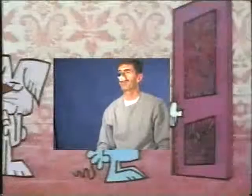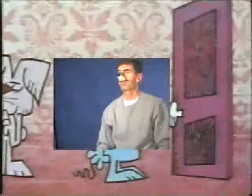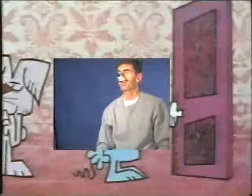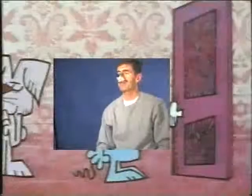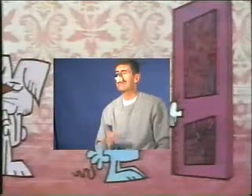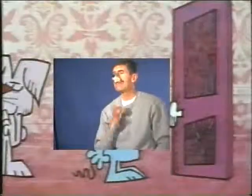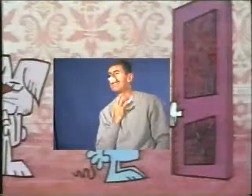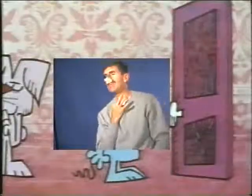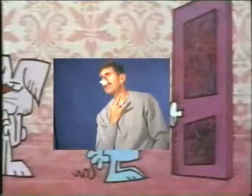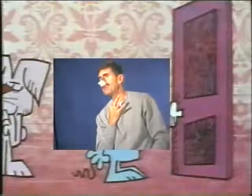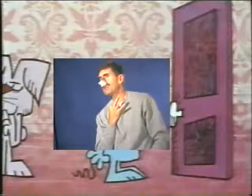What's inside the door?